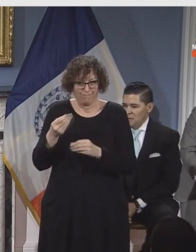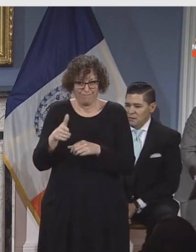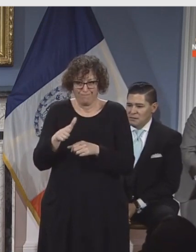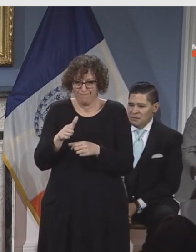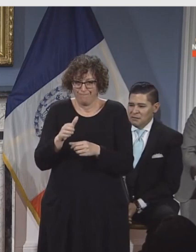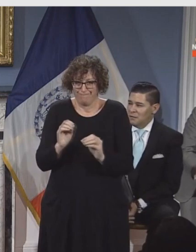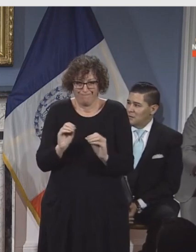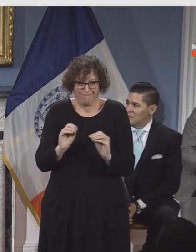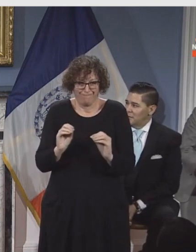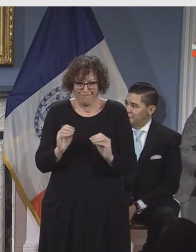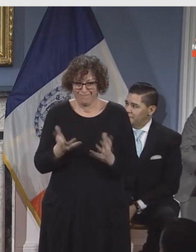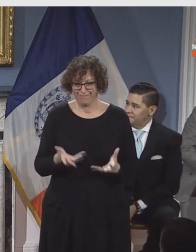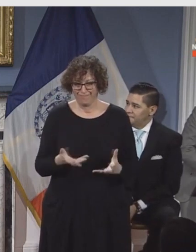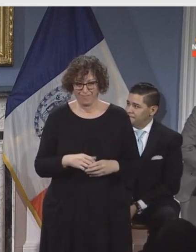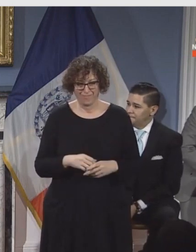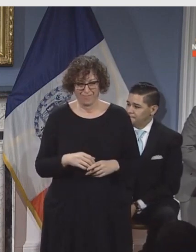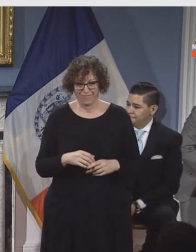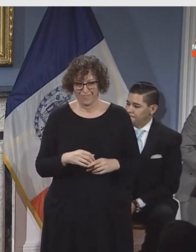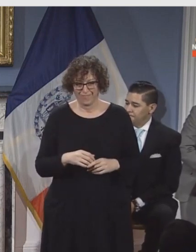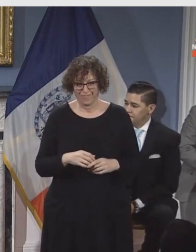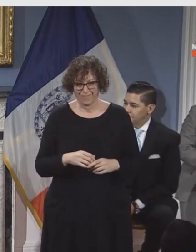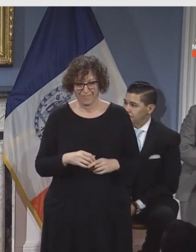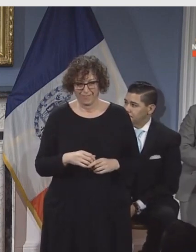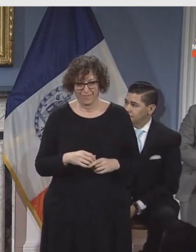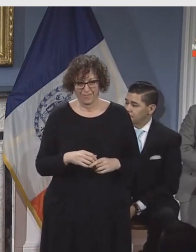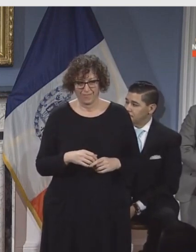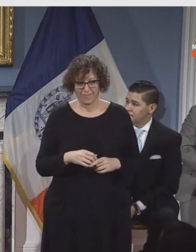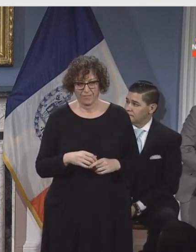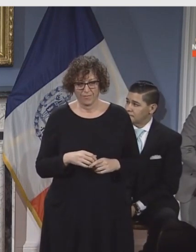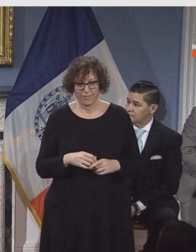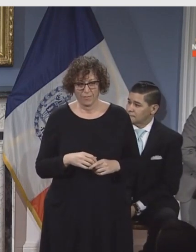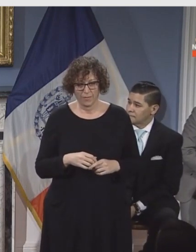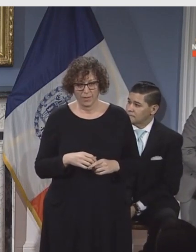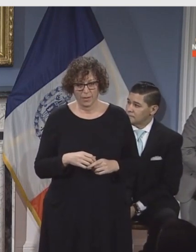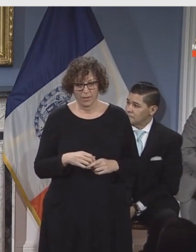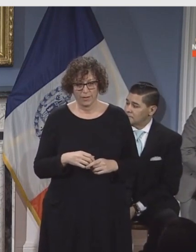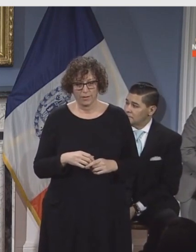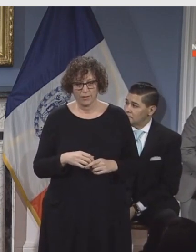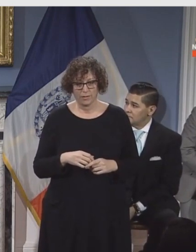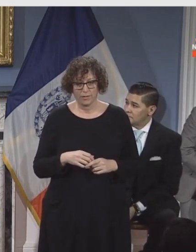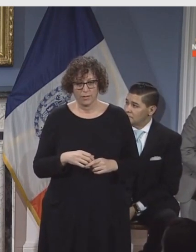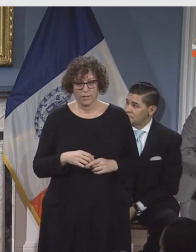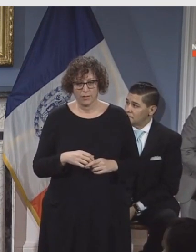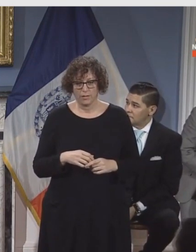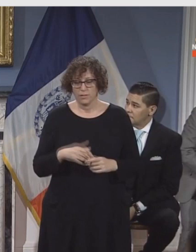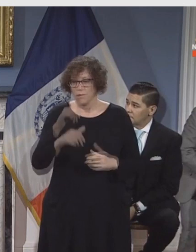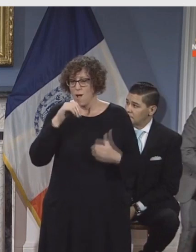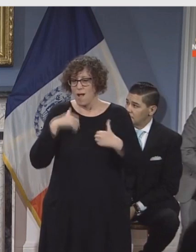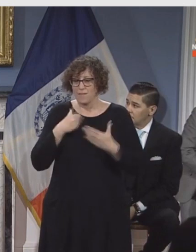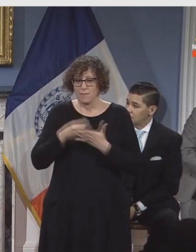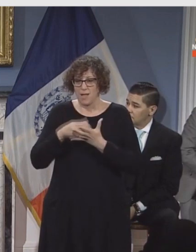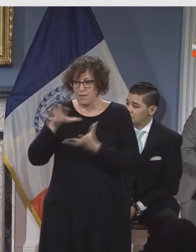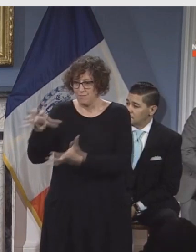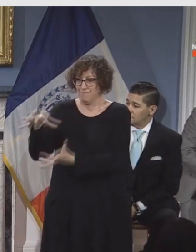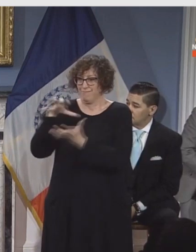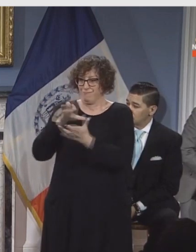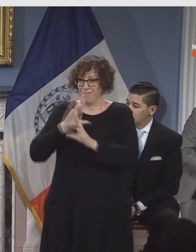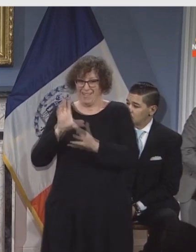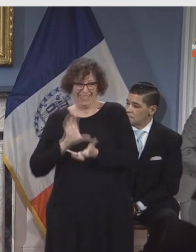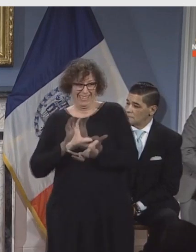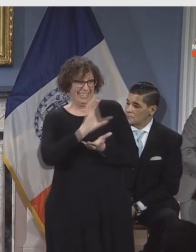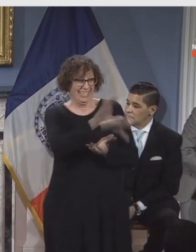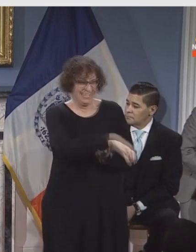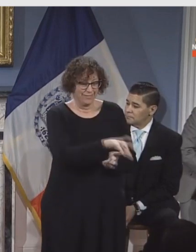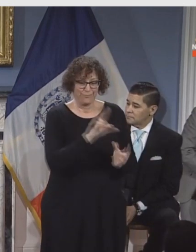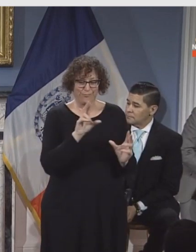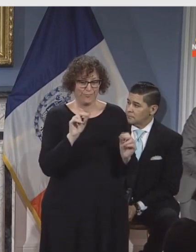We can't front that amount of money, and we don't have it without taking away from everything else that people need us to do. But